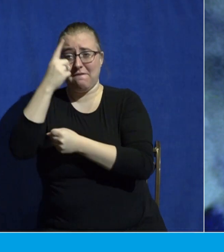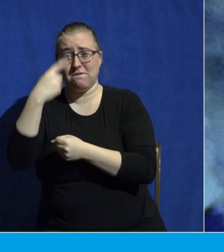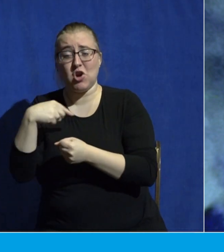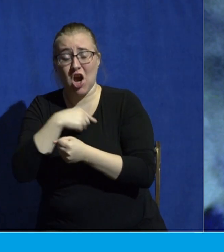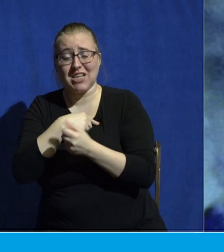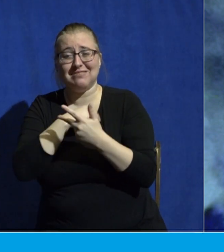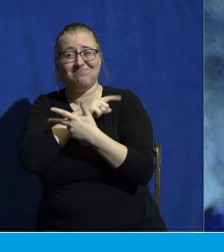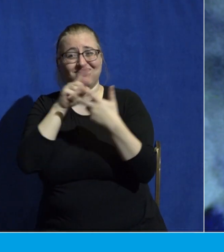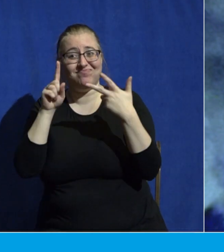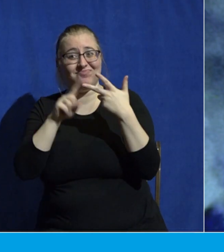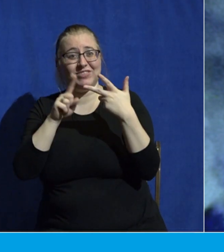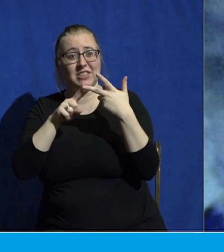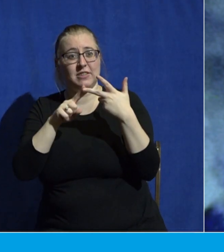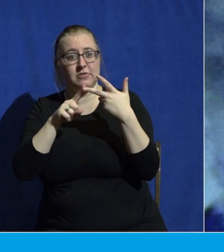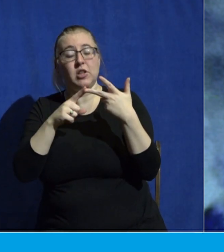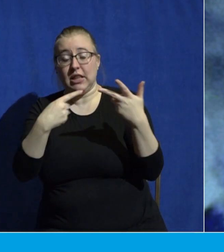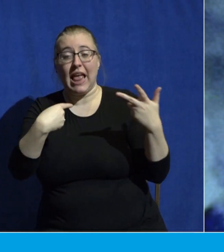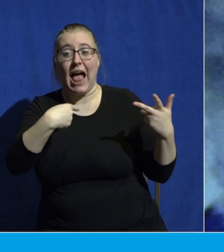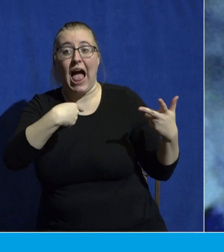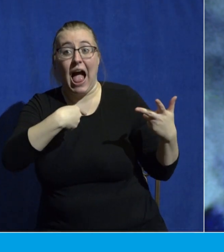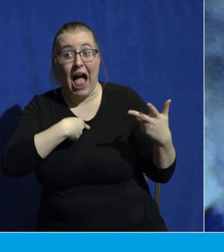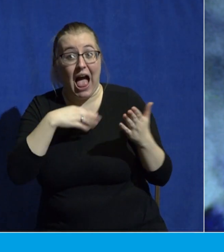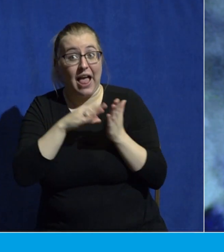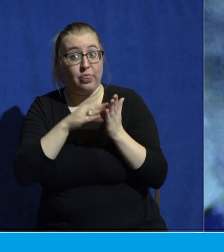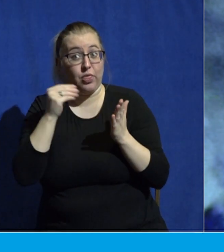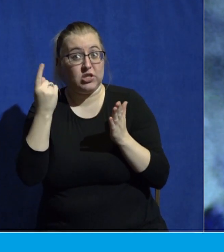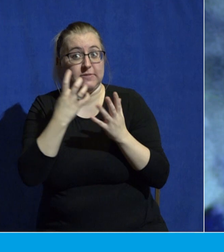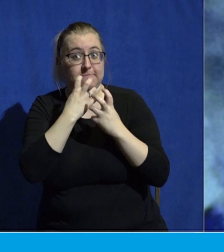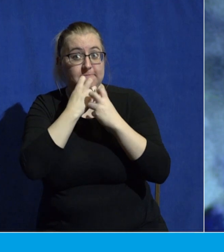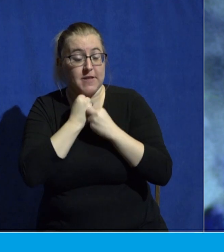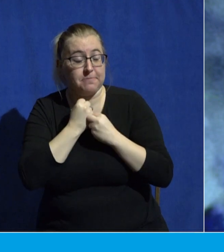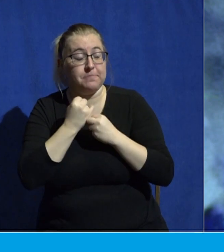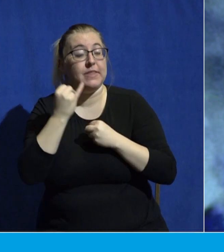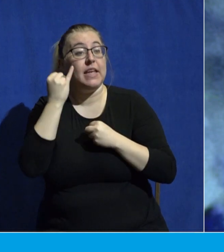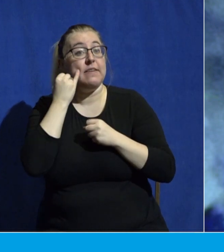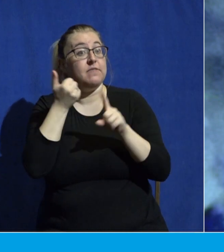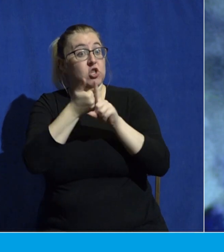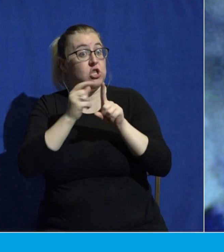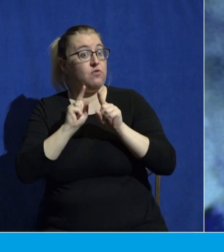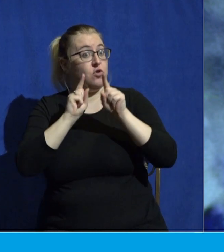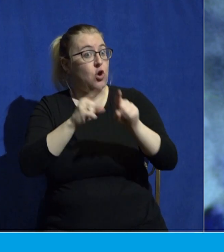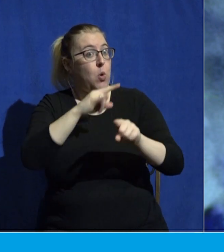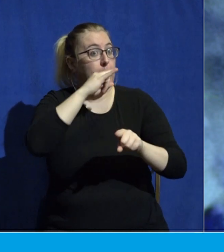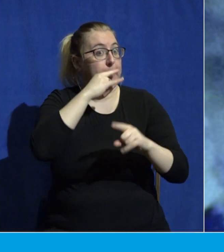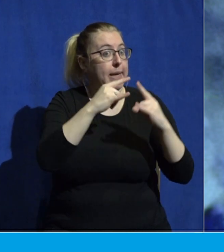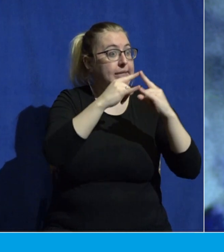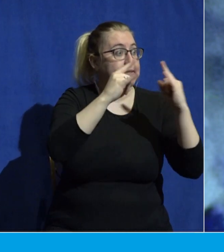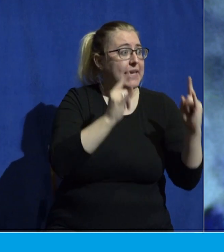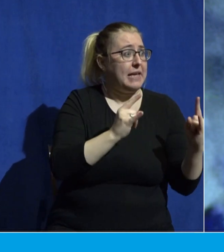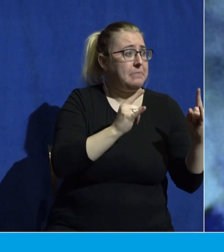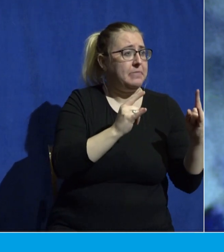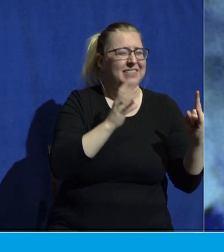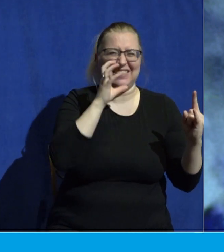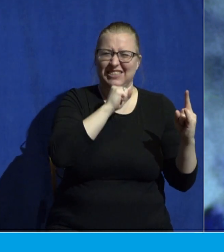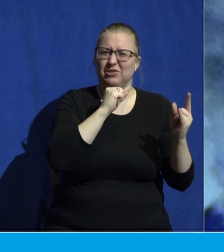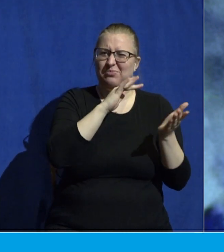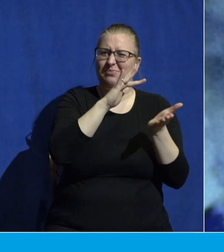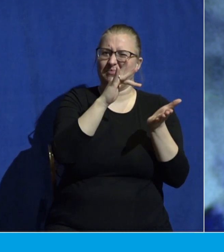actually, I learned something very valuable. If you're going to kids camp, and I assume this is going to be the case for middle school camp and high school camp in the coming